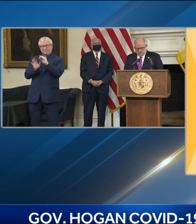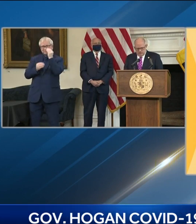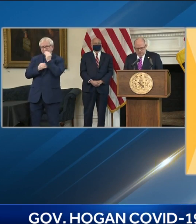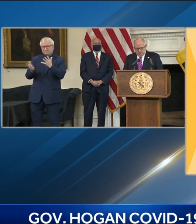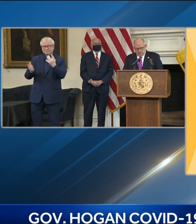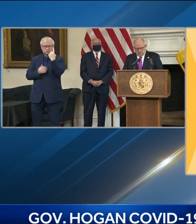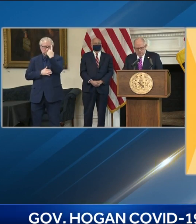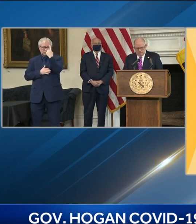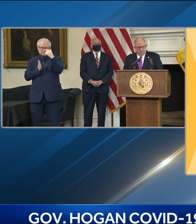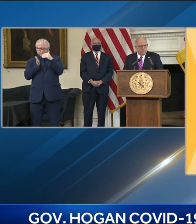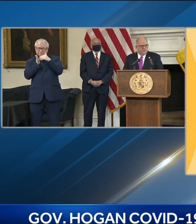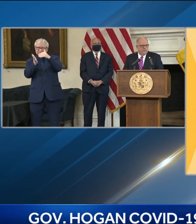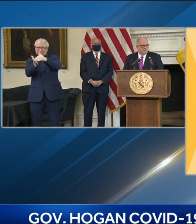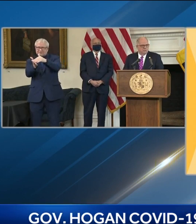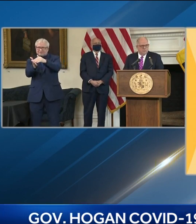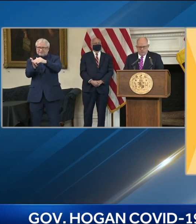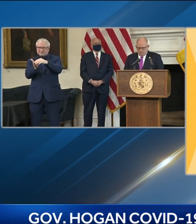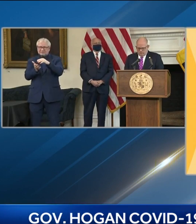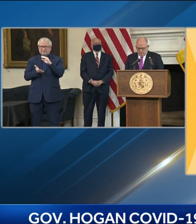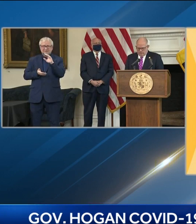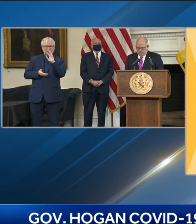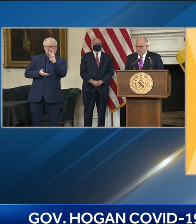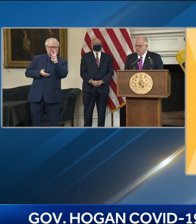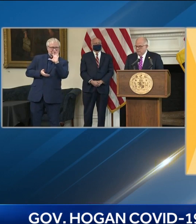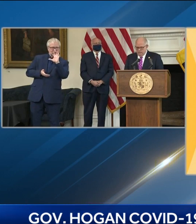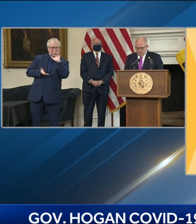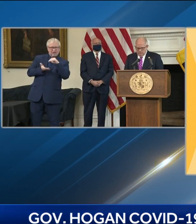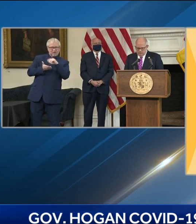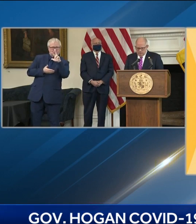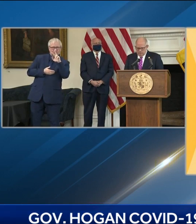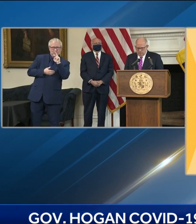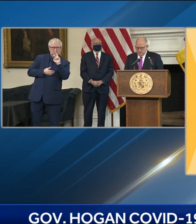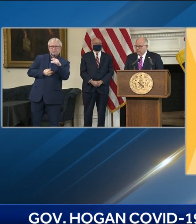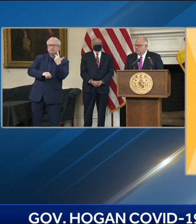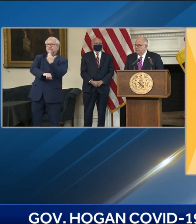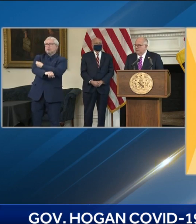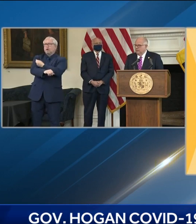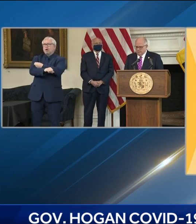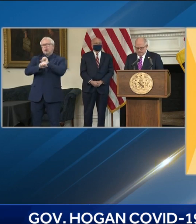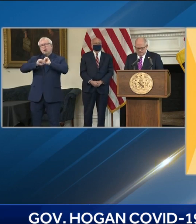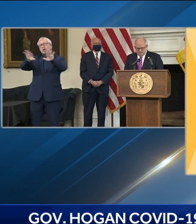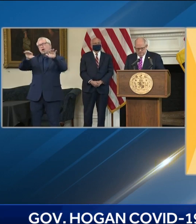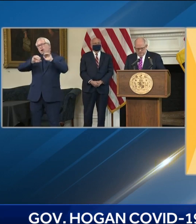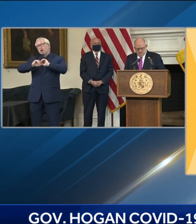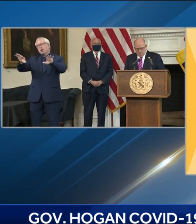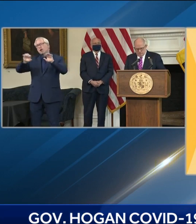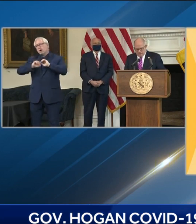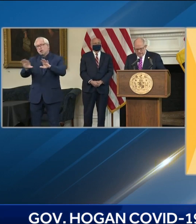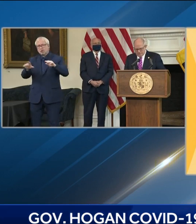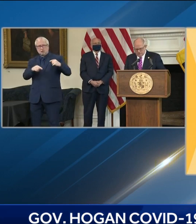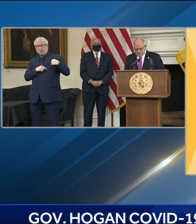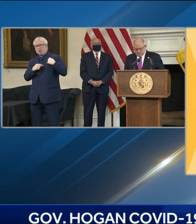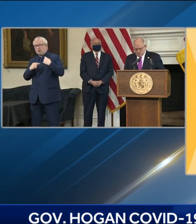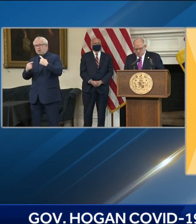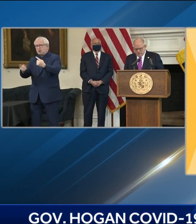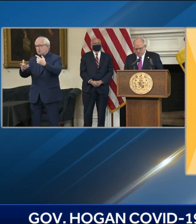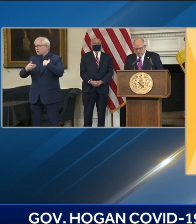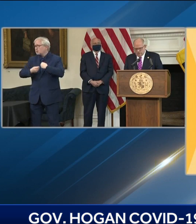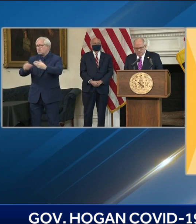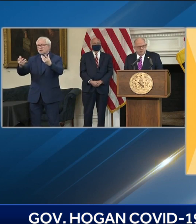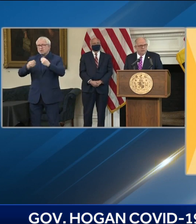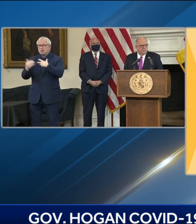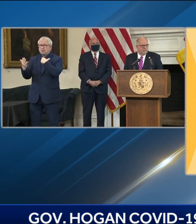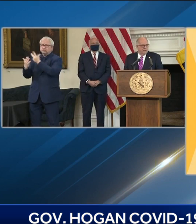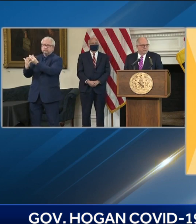including 250,110 just over the last seven days. We're now averaging a new